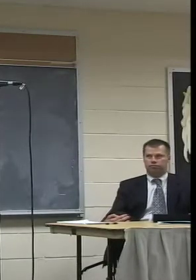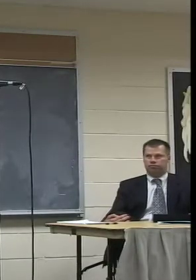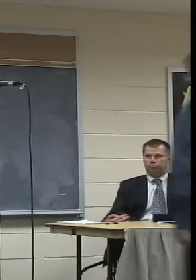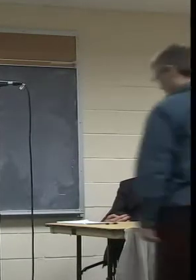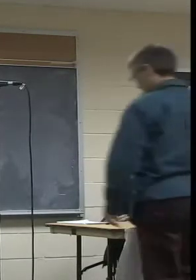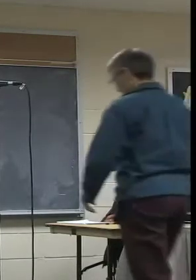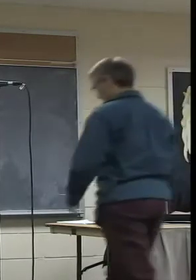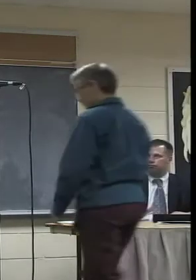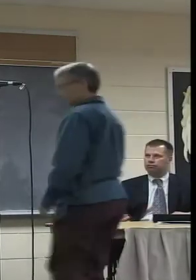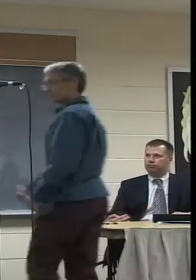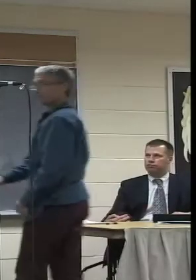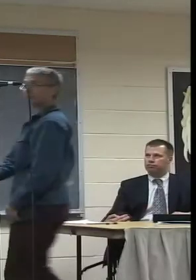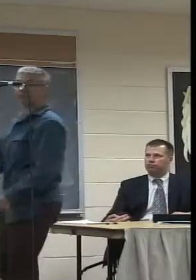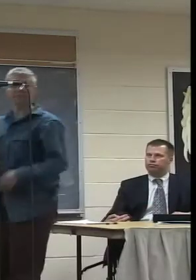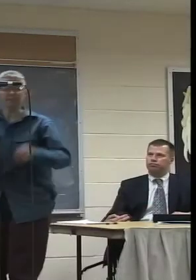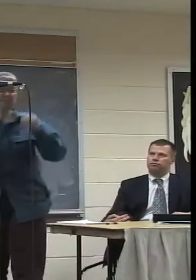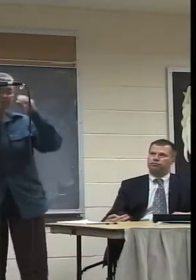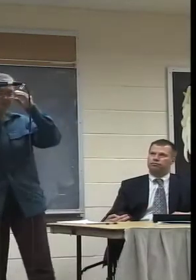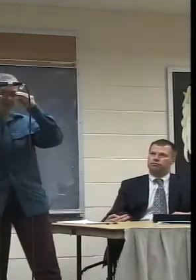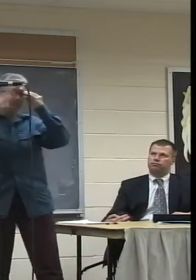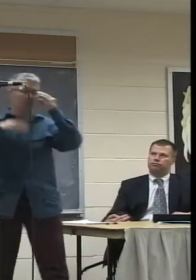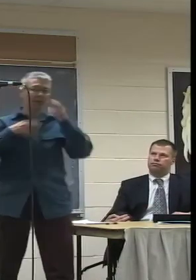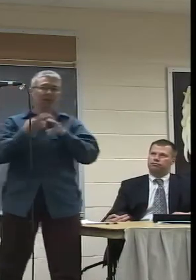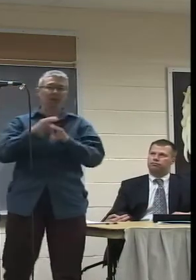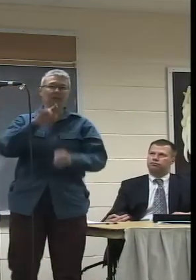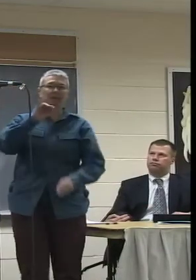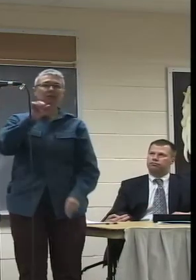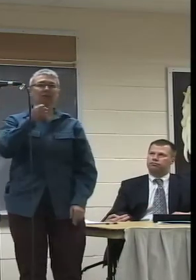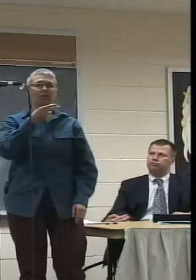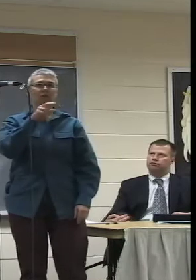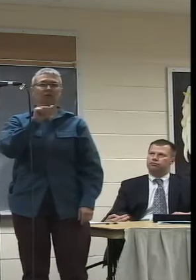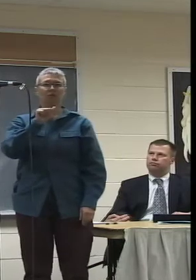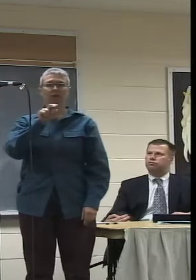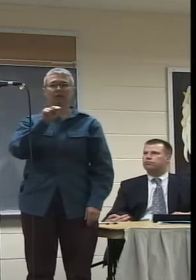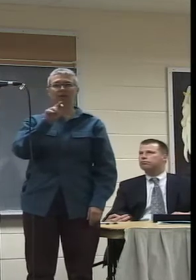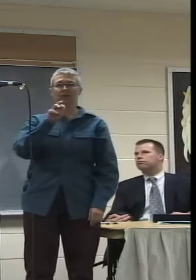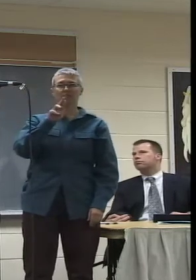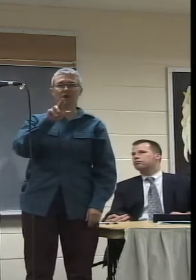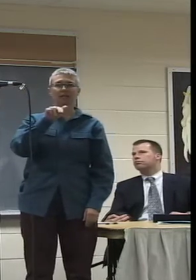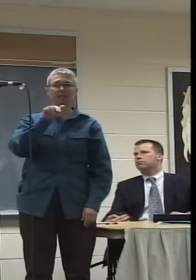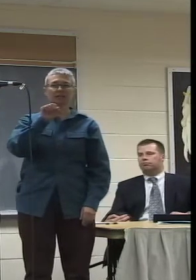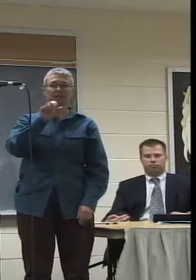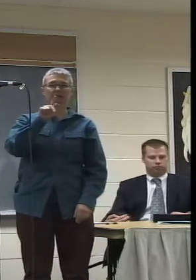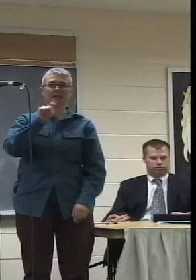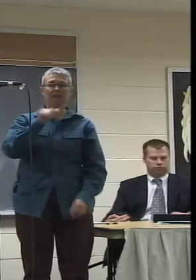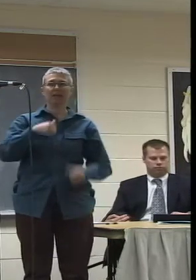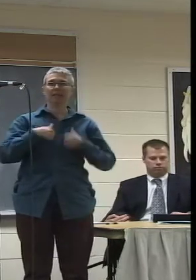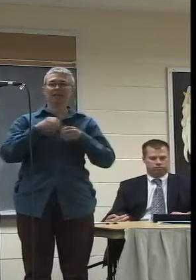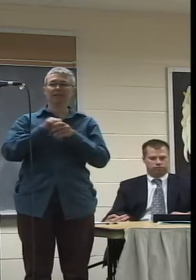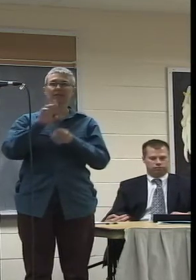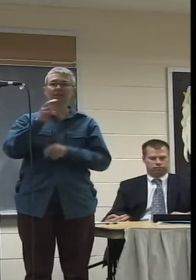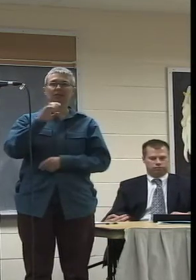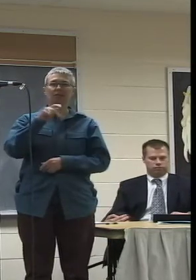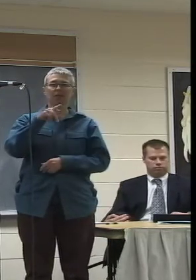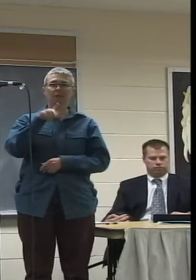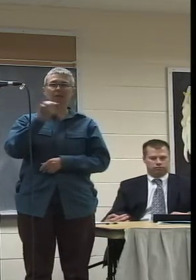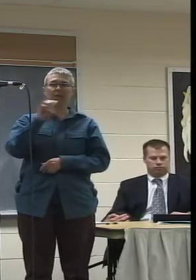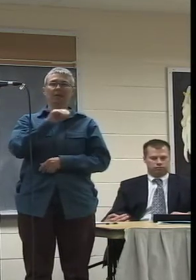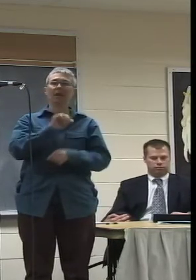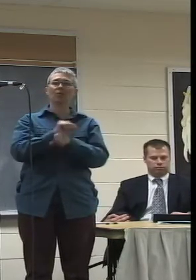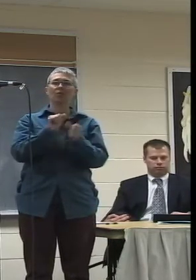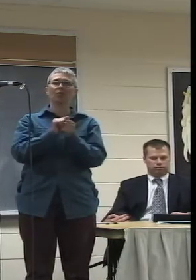Hello, my name is Joshua Brasca. live at 155 Karoo Street in Chicopee. I also do work with Valley Free Radio right here in Florence.